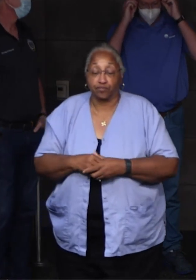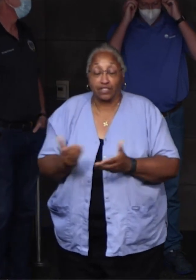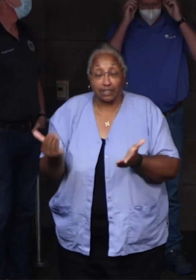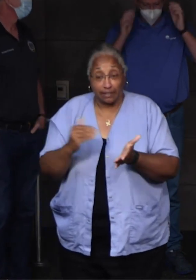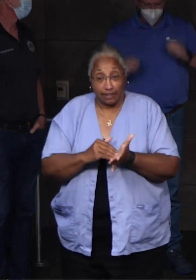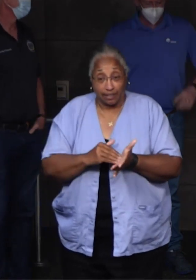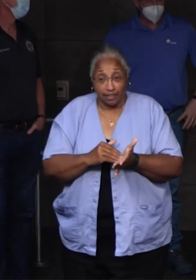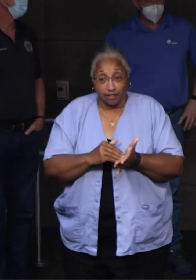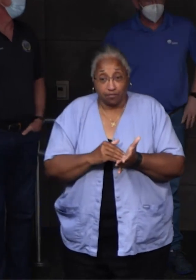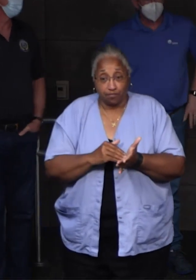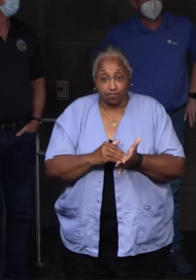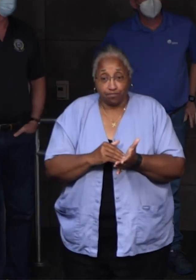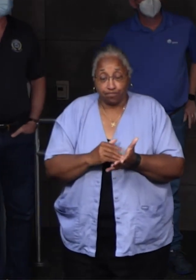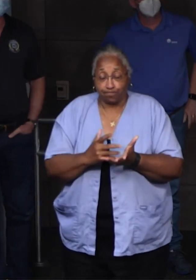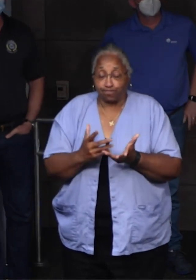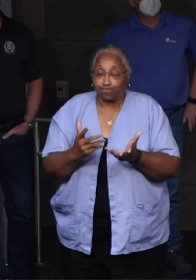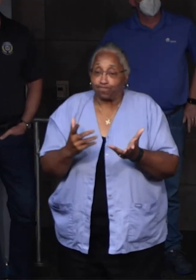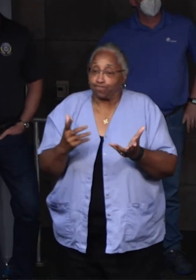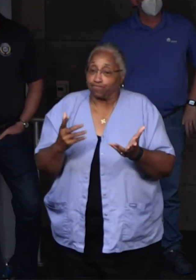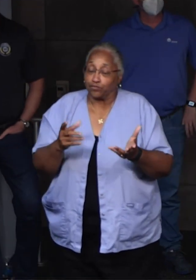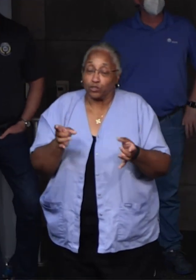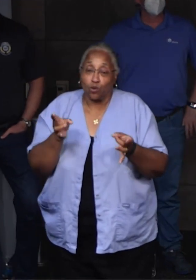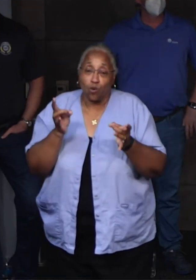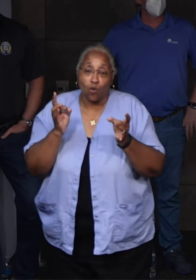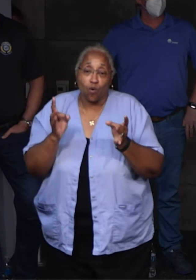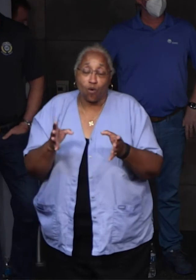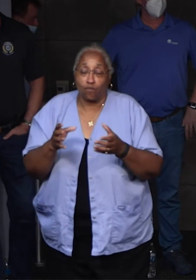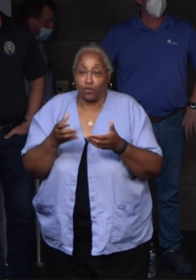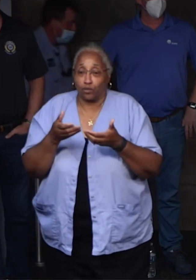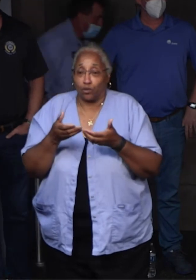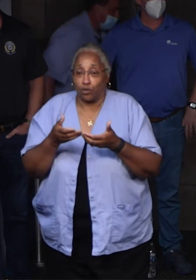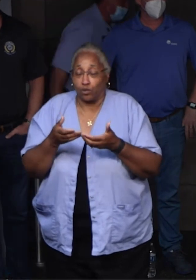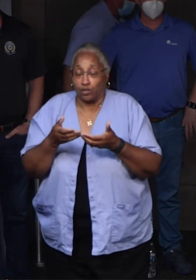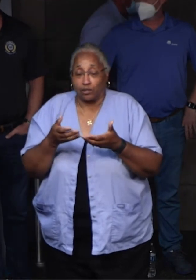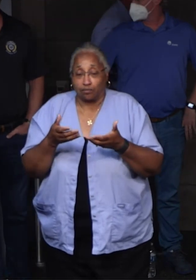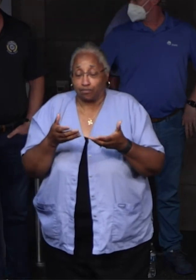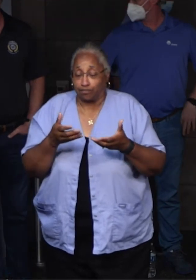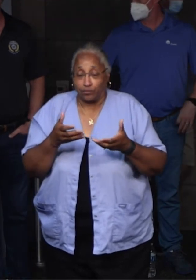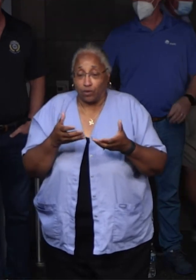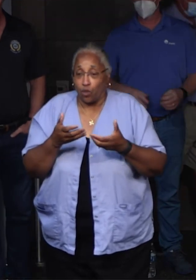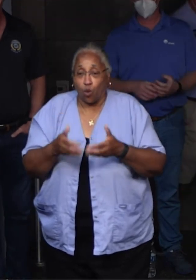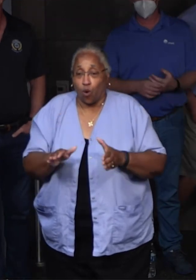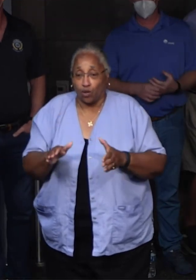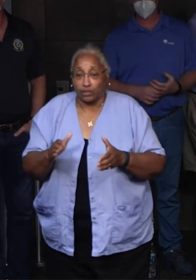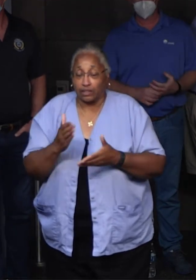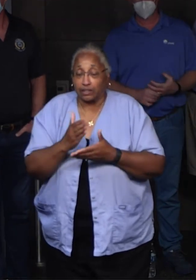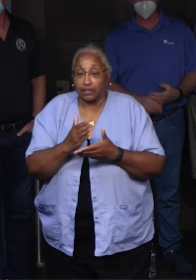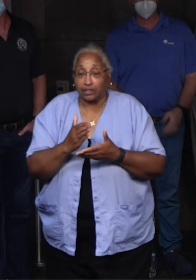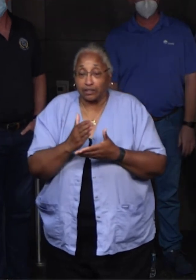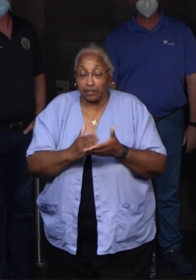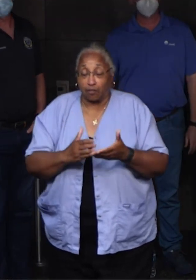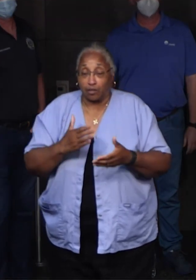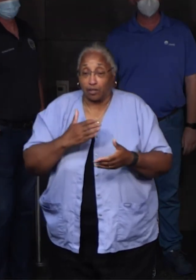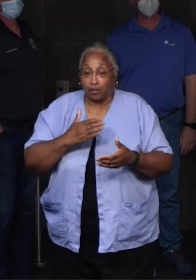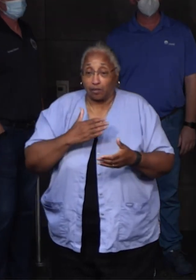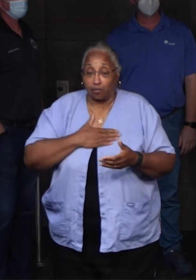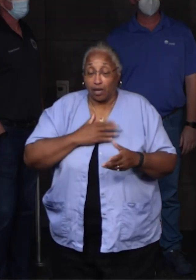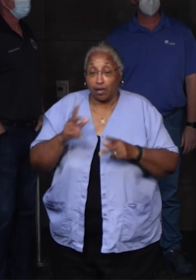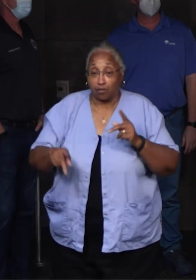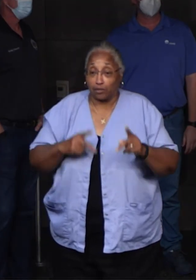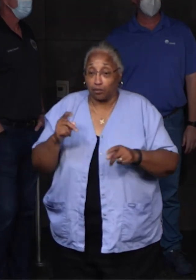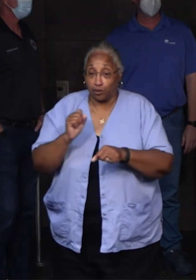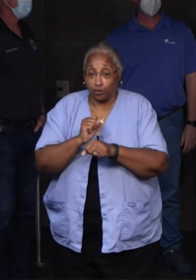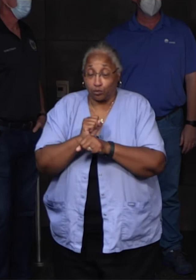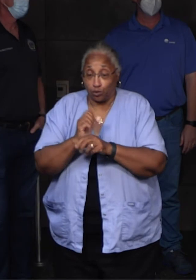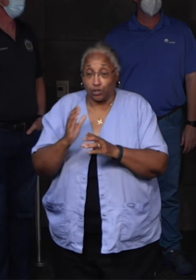Again, it's just a tragic, tragic, tragic loss. I just couldn't imagine it. So my guys, we were standing across the bayou just looking at it and